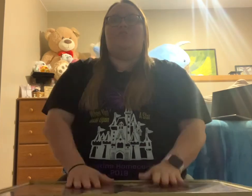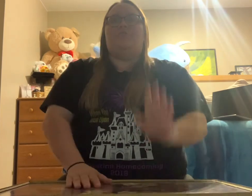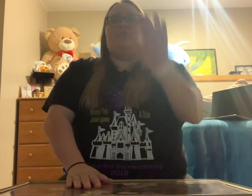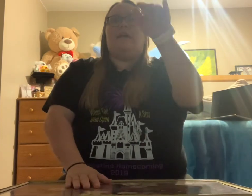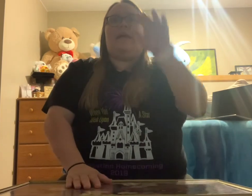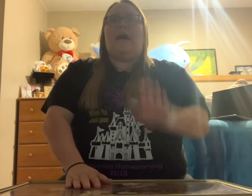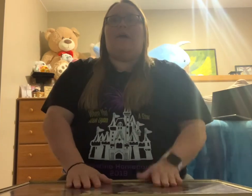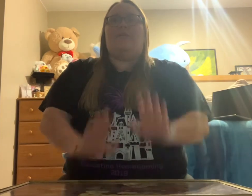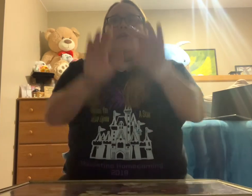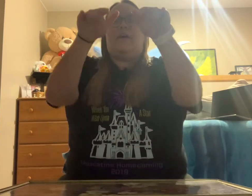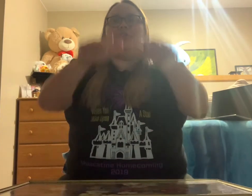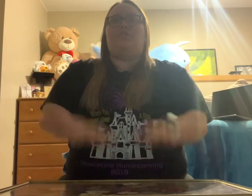right out of there, shoot.